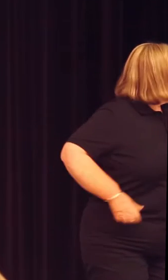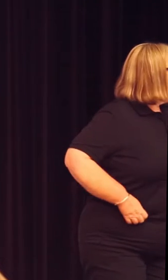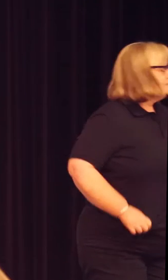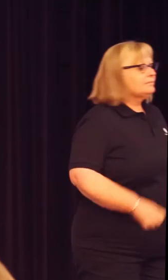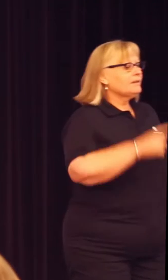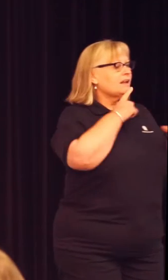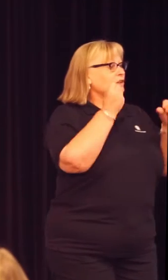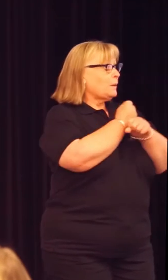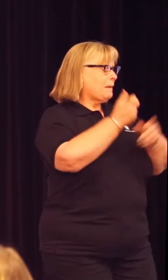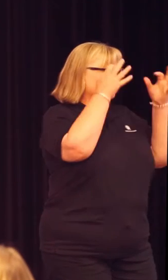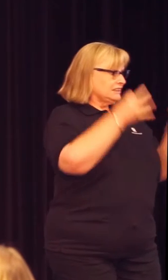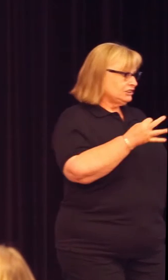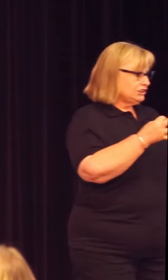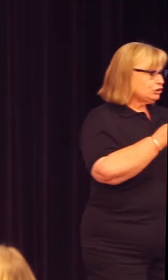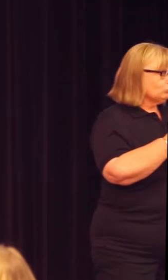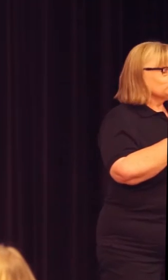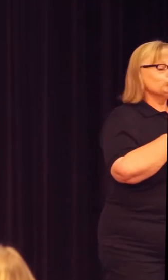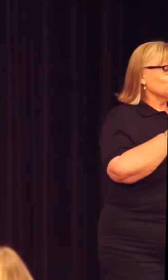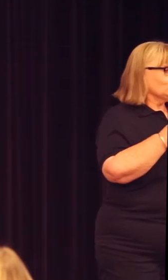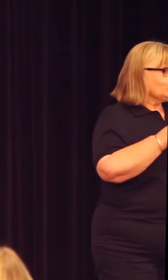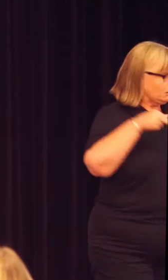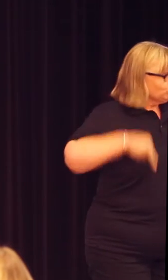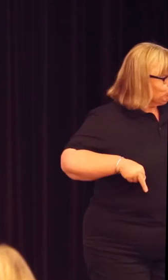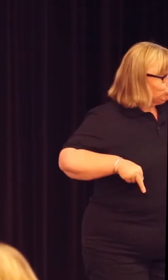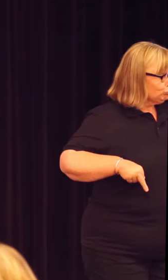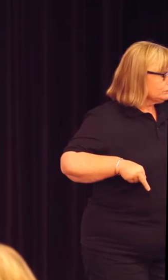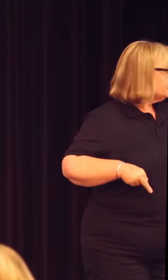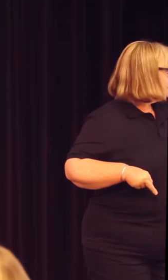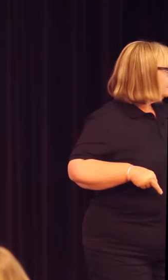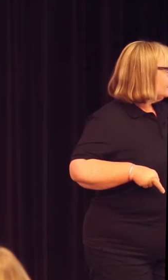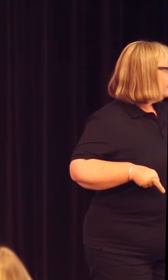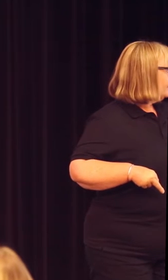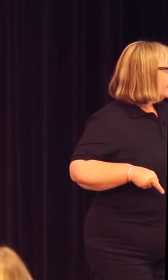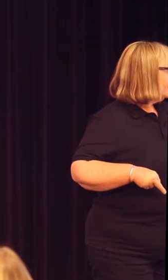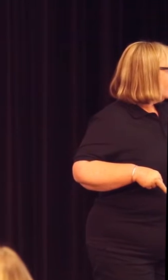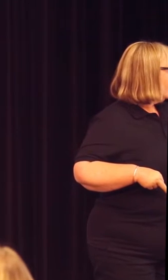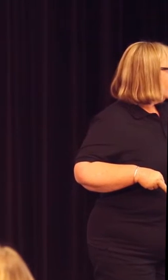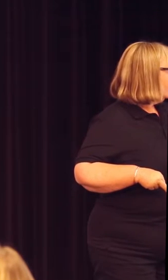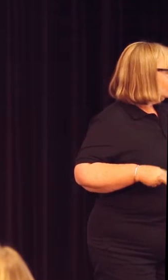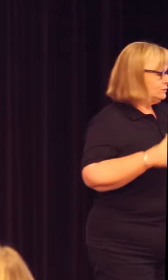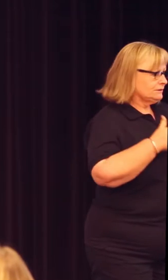So, we made our decision, we stand by our decision. I will go forward instead of backwards with my things here.